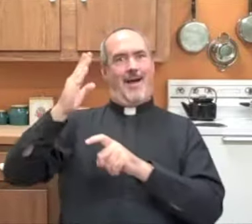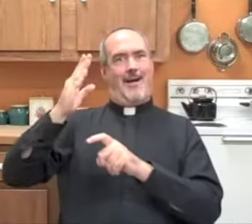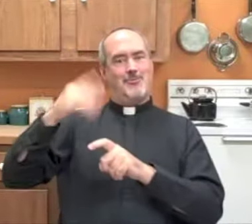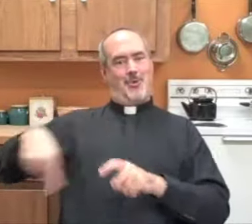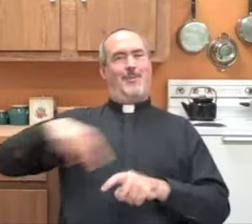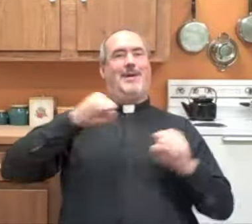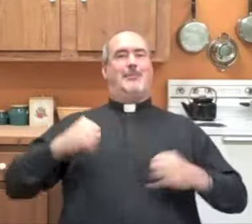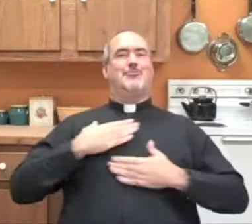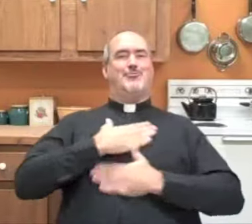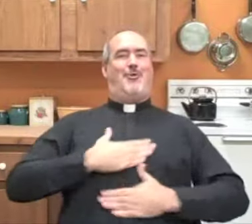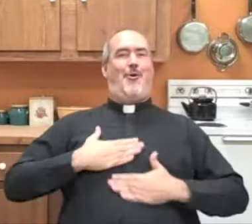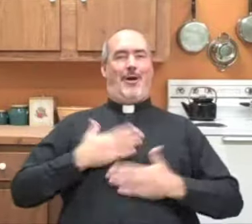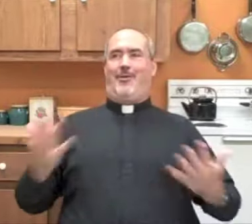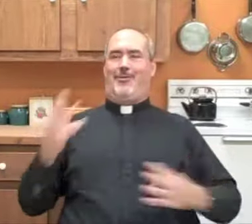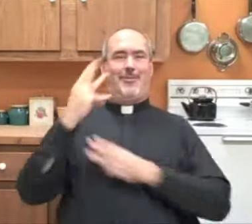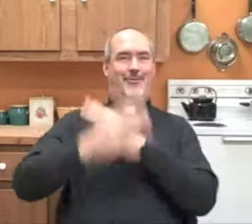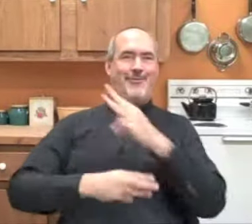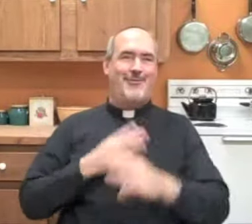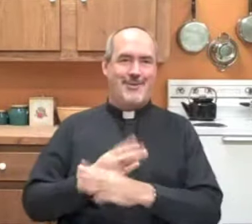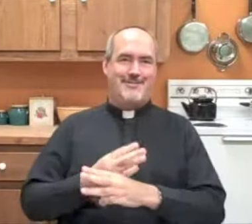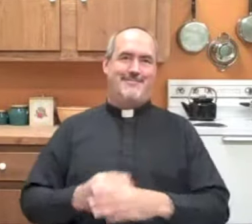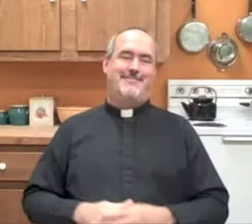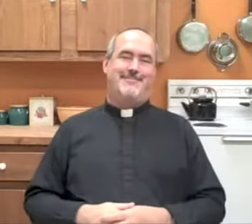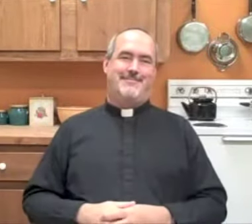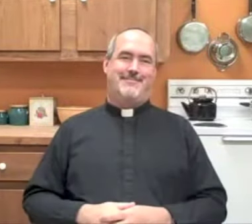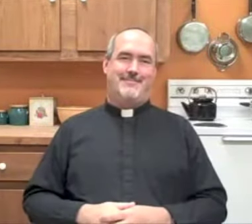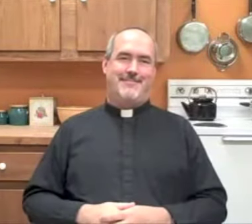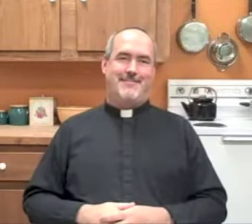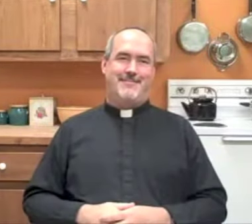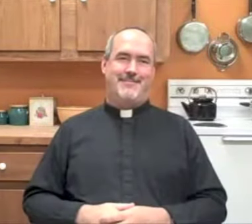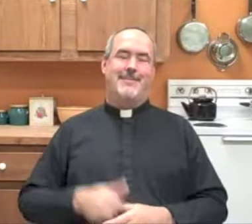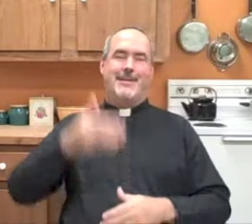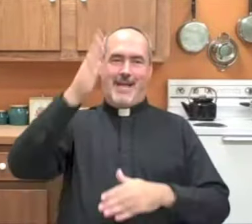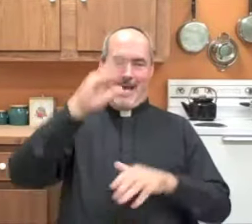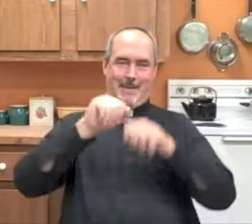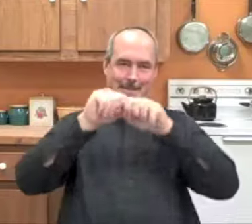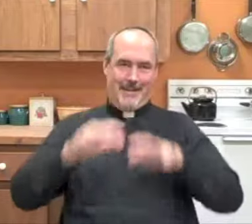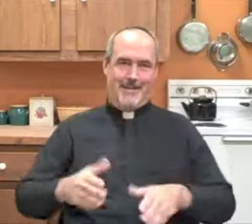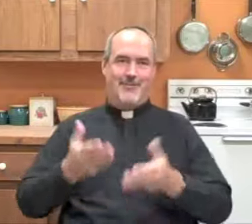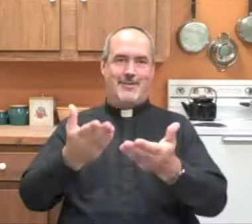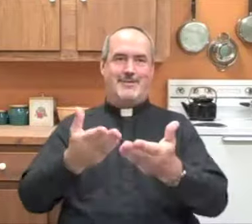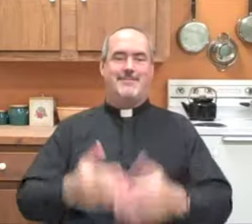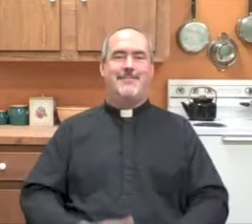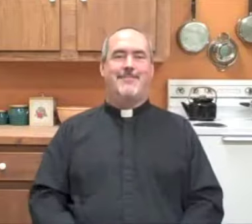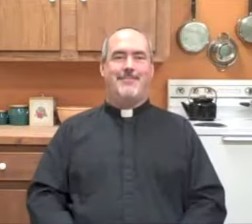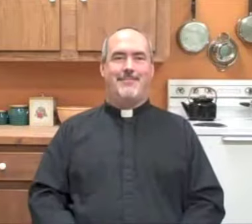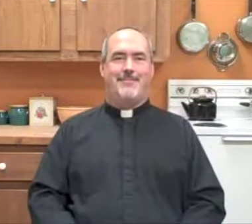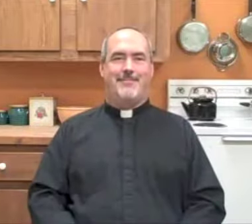a gift from God, and we need to enjoy it and appreciate the world. May God bless you.